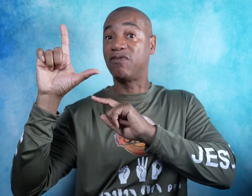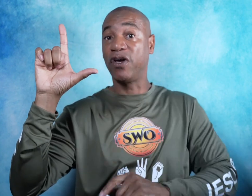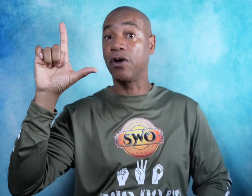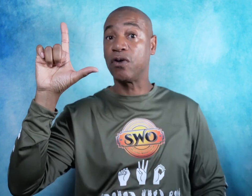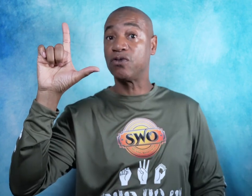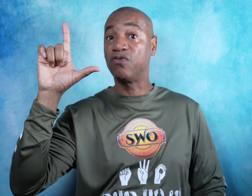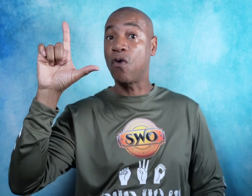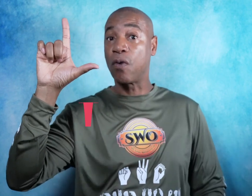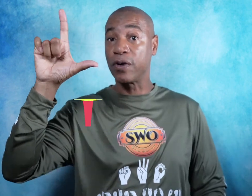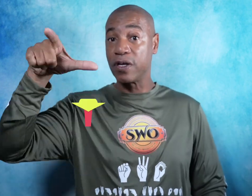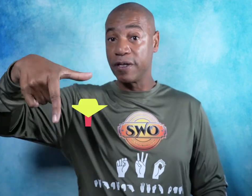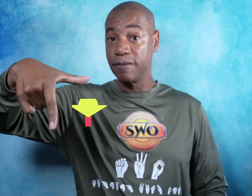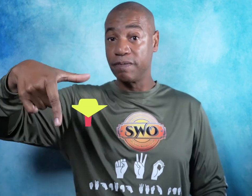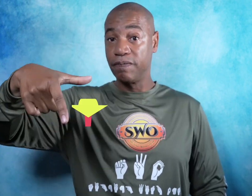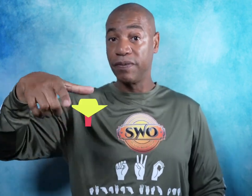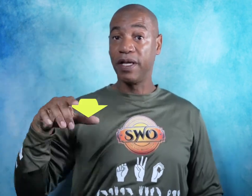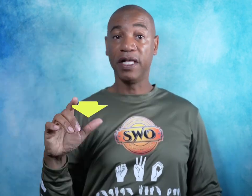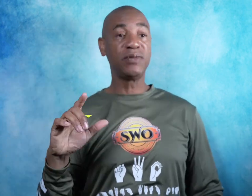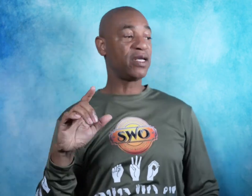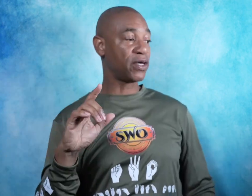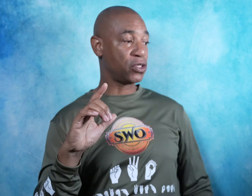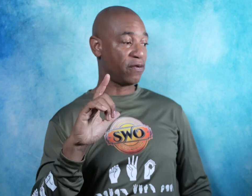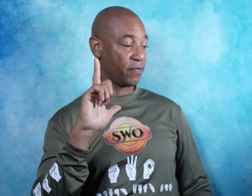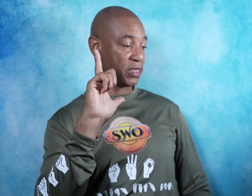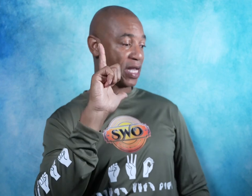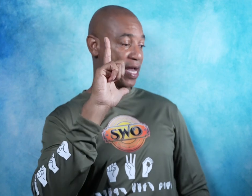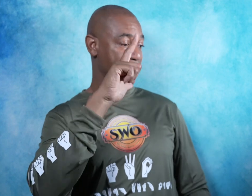finger goes forward. Let me see if I can see it from the side.